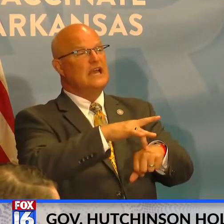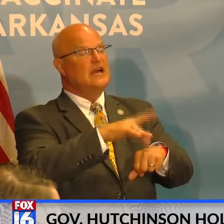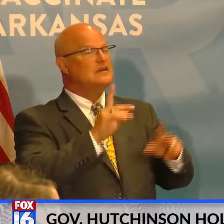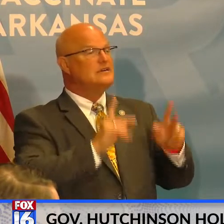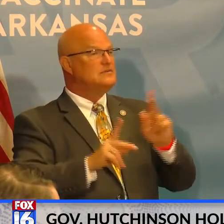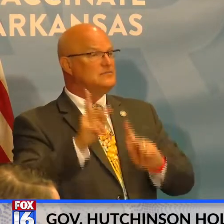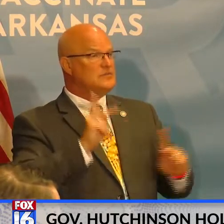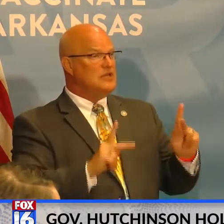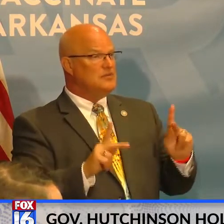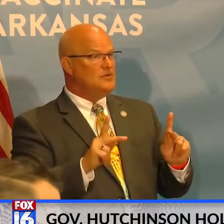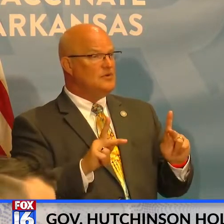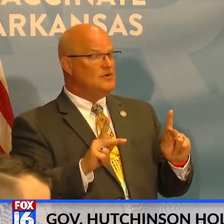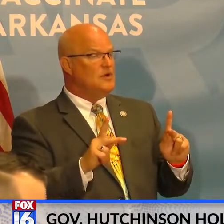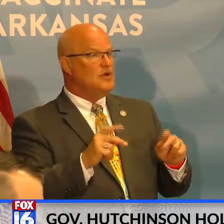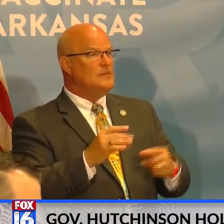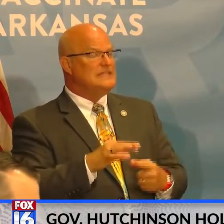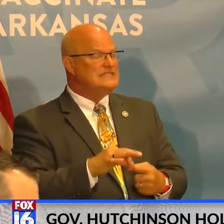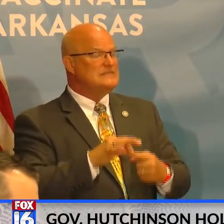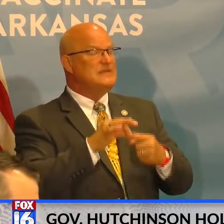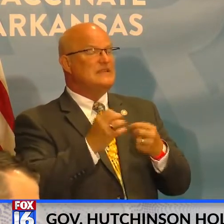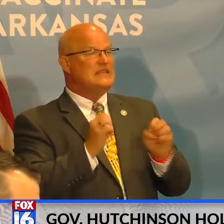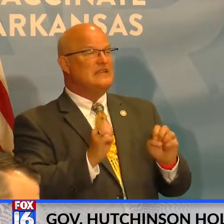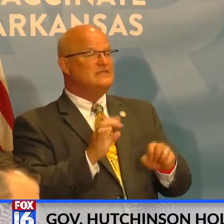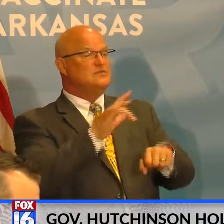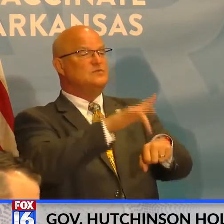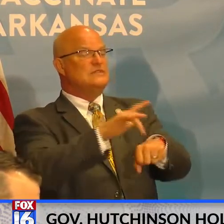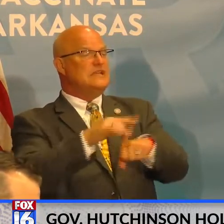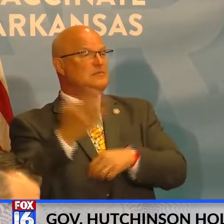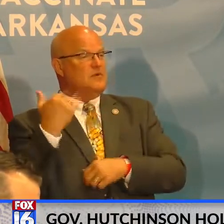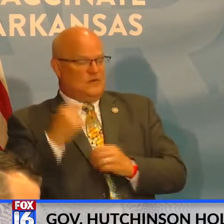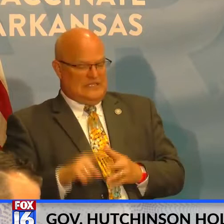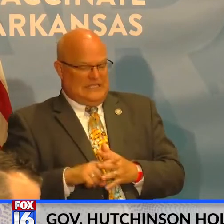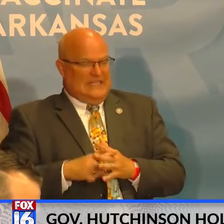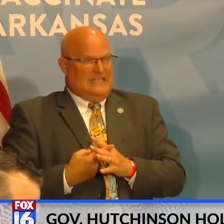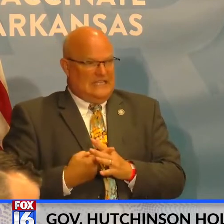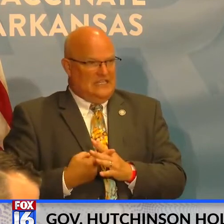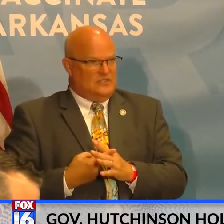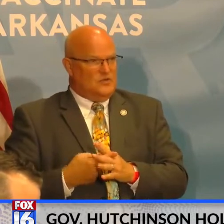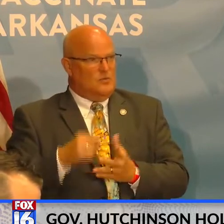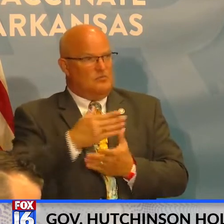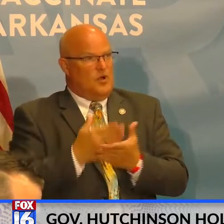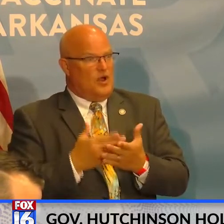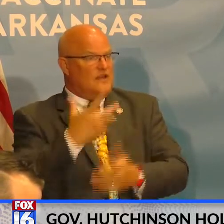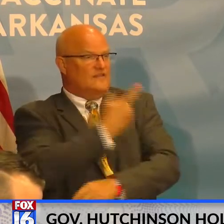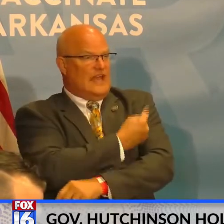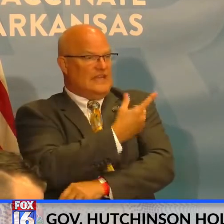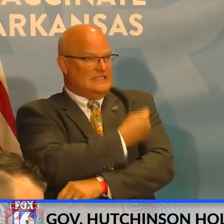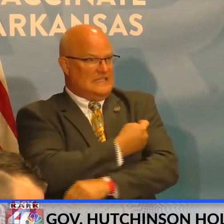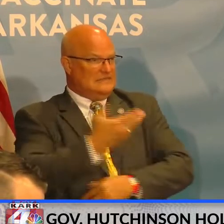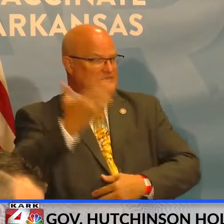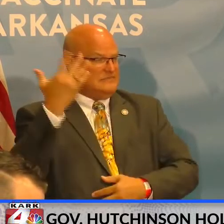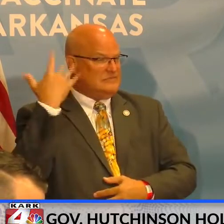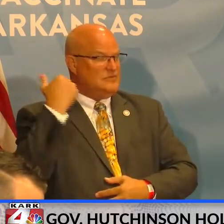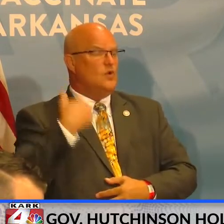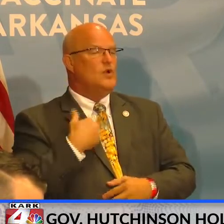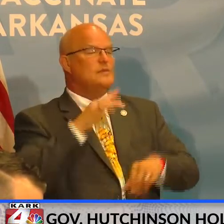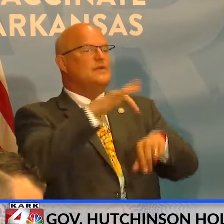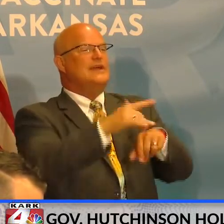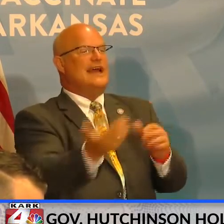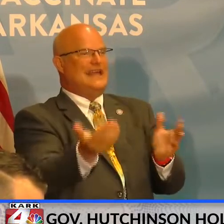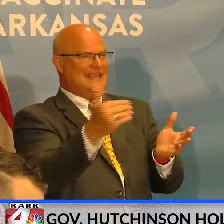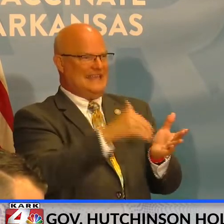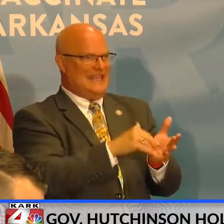populations that we made special efforts to reach out to in the initial phase of vaccination. We will be reaching out to them again.